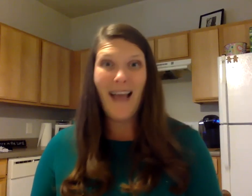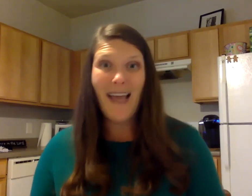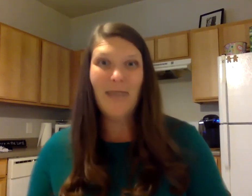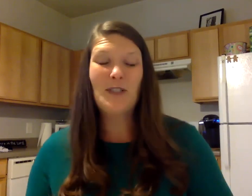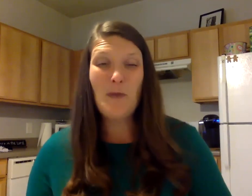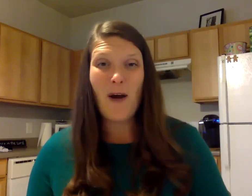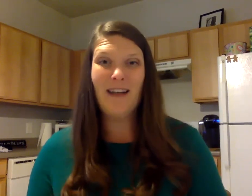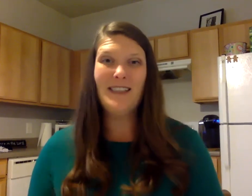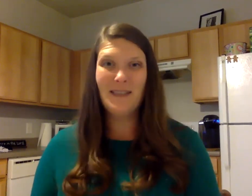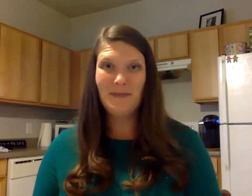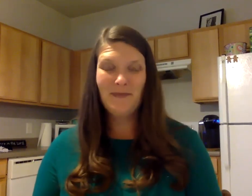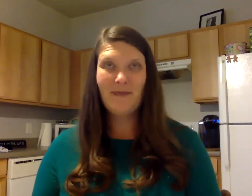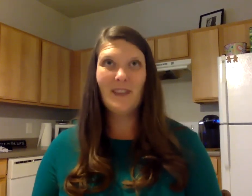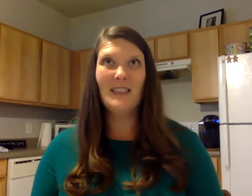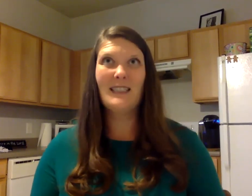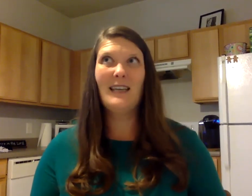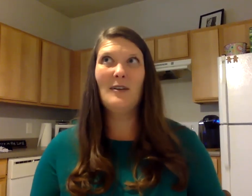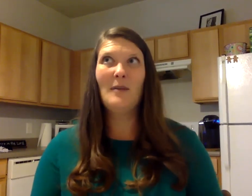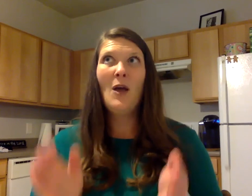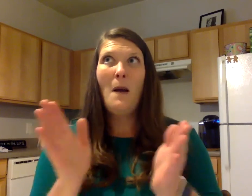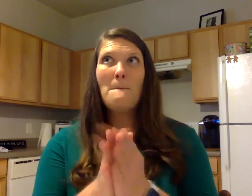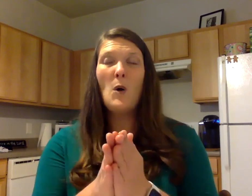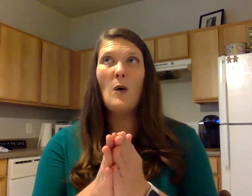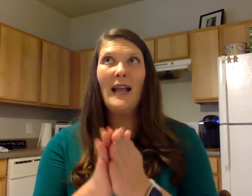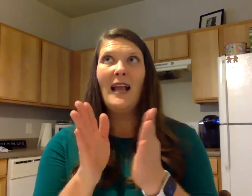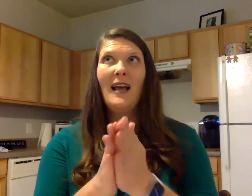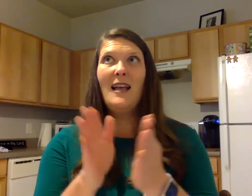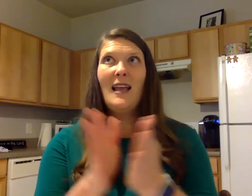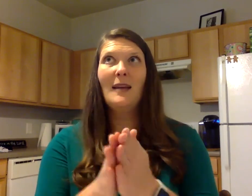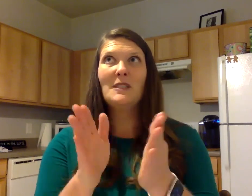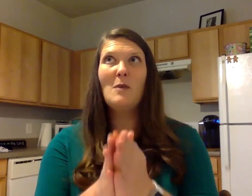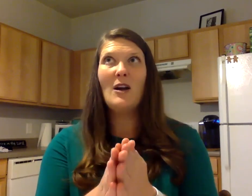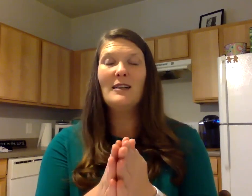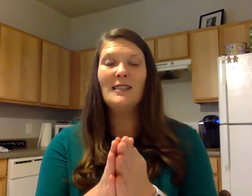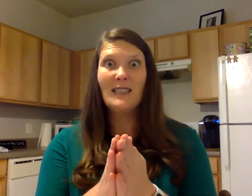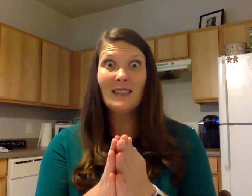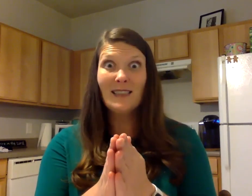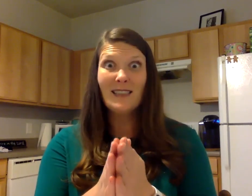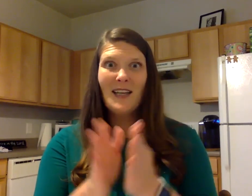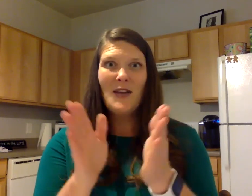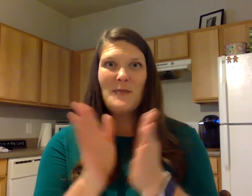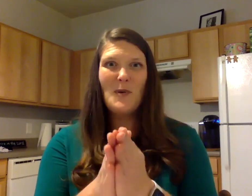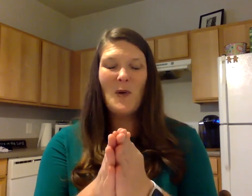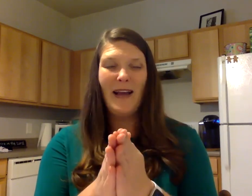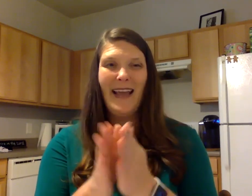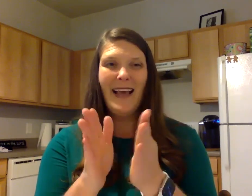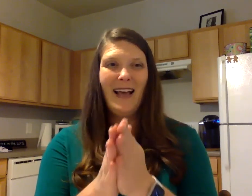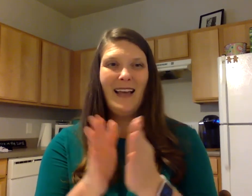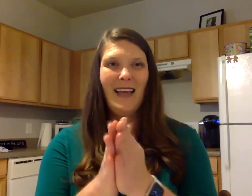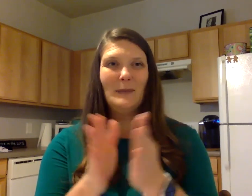I am smart. Let's count them. Boy, I am smart. Boy, I am